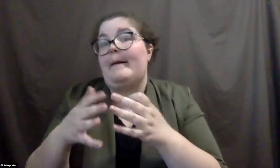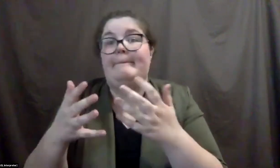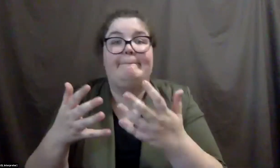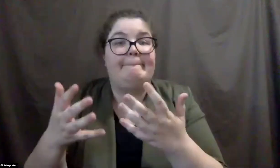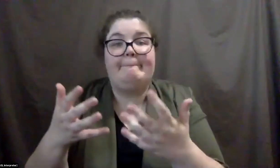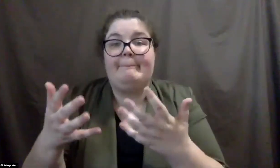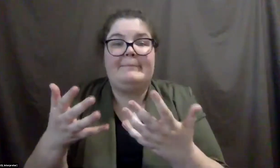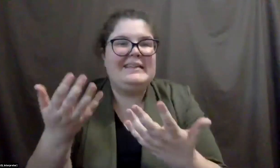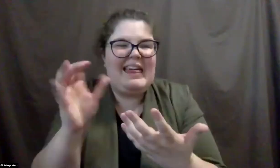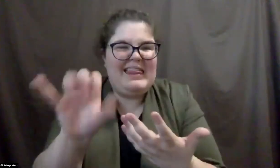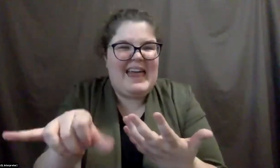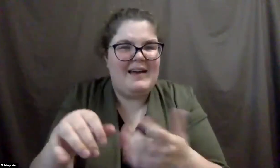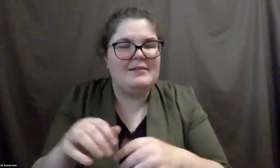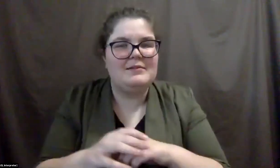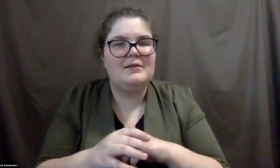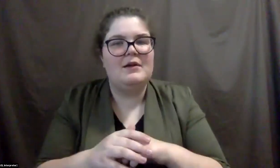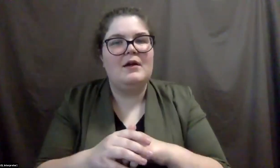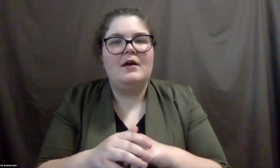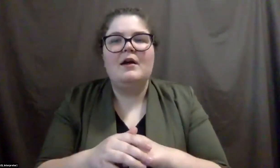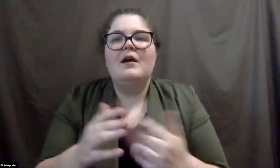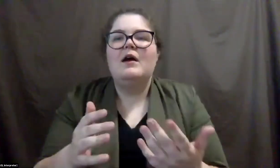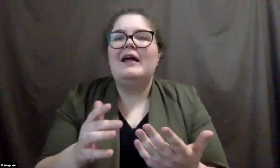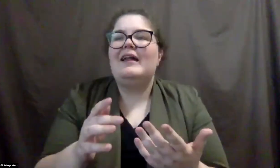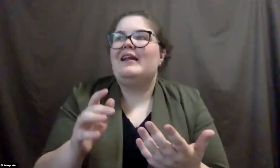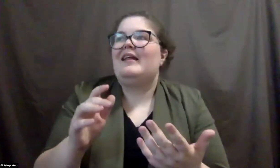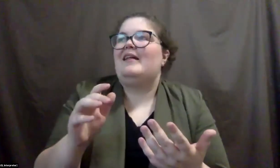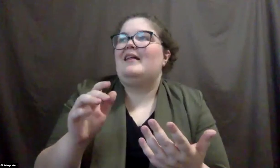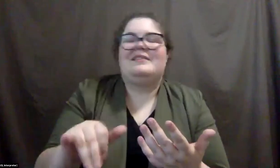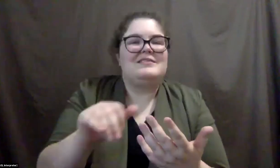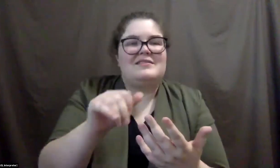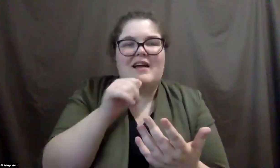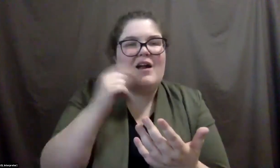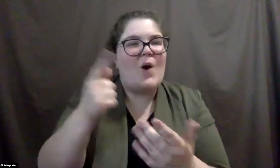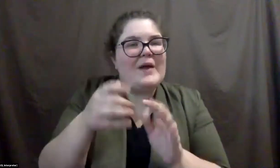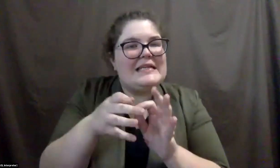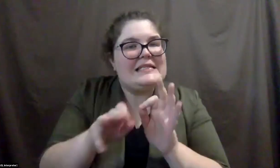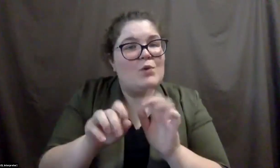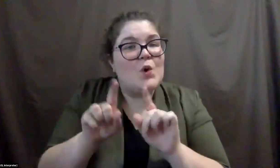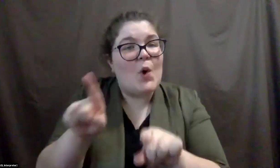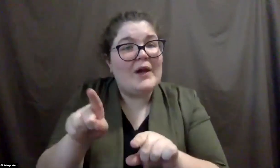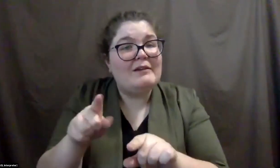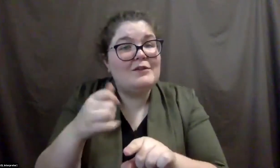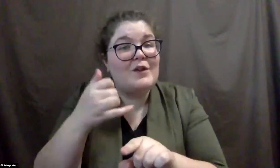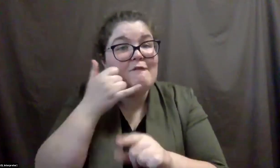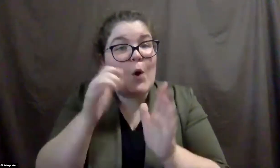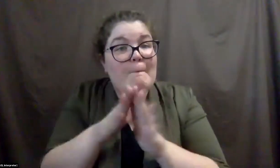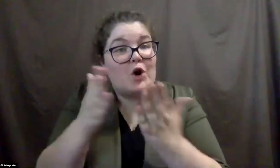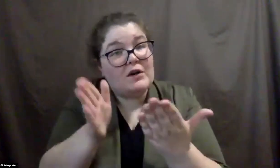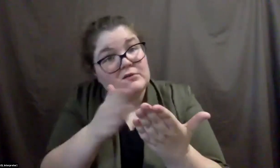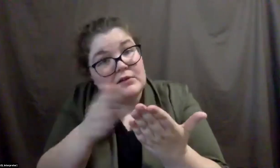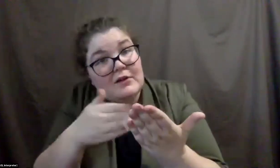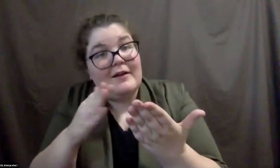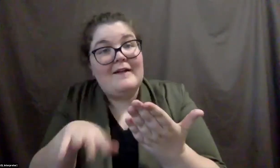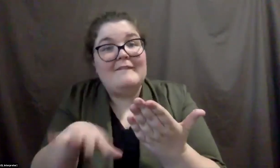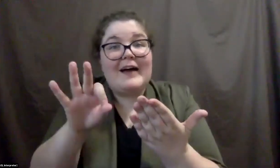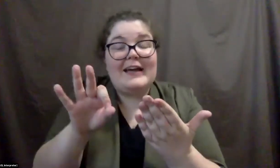um, things like that. Um, and it's not, it's not really always as simple as just going through the phone book and finding a provider or a vendor who's